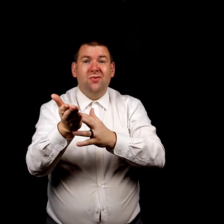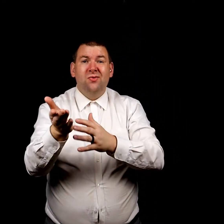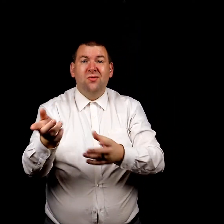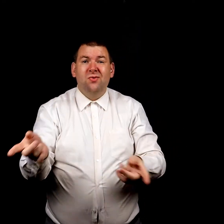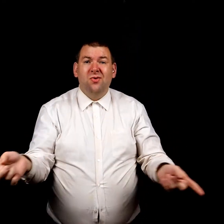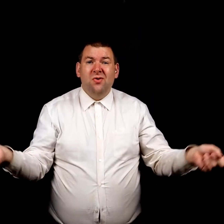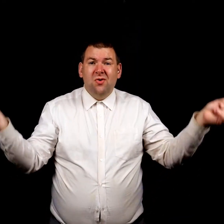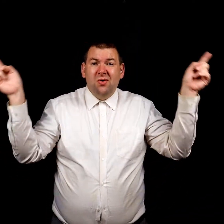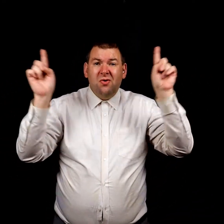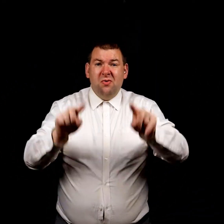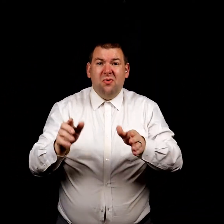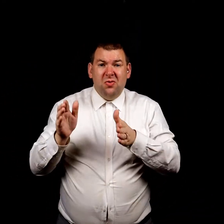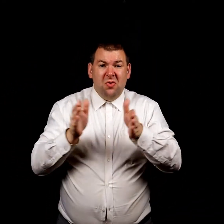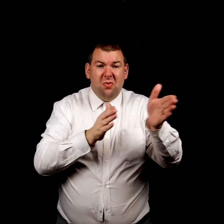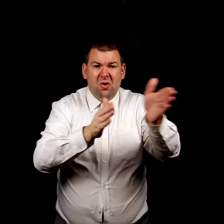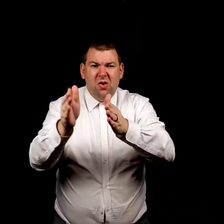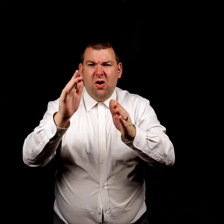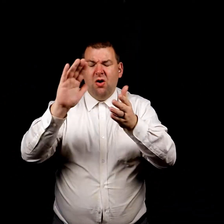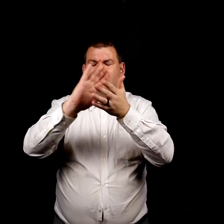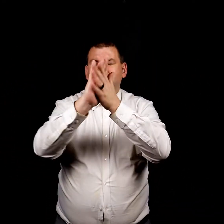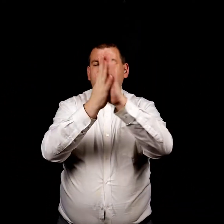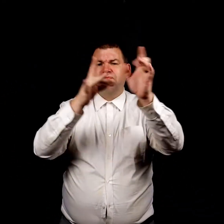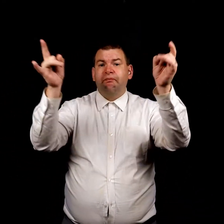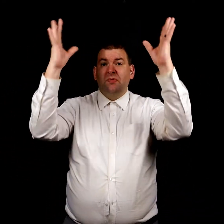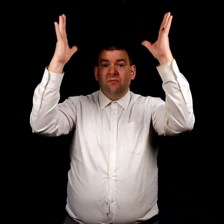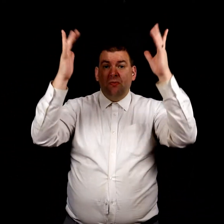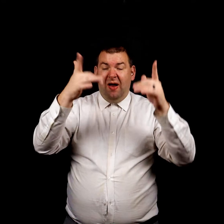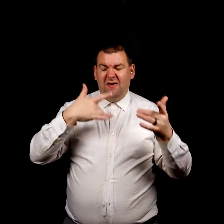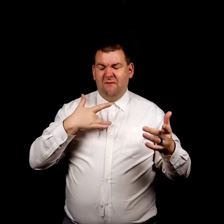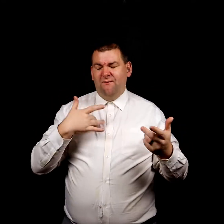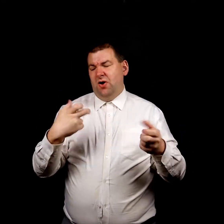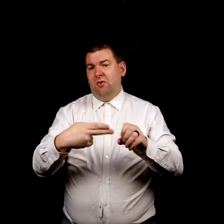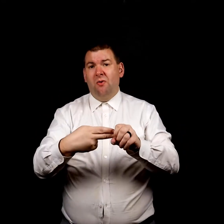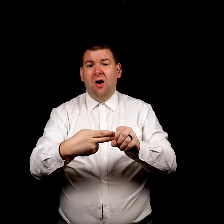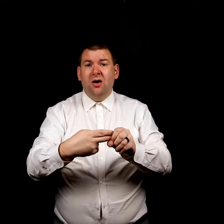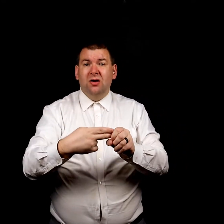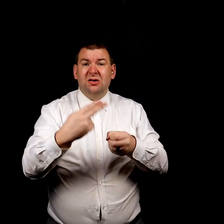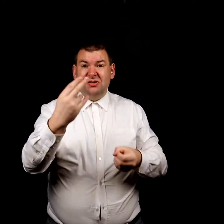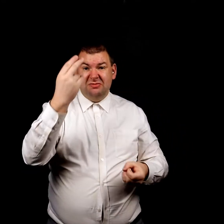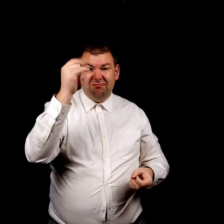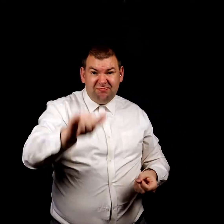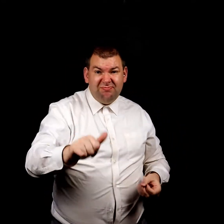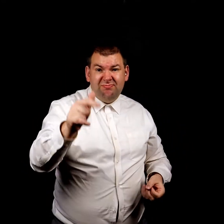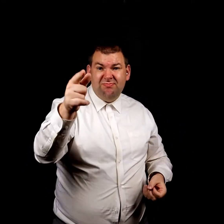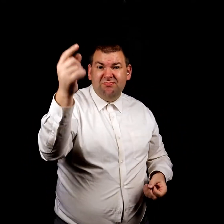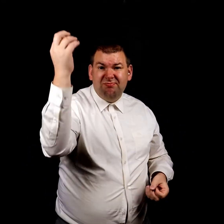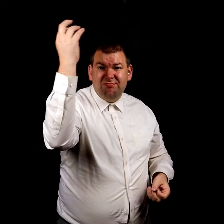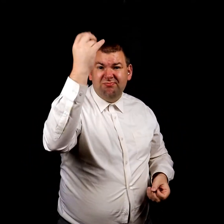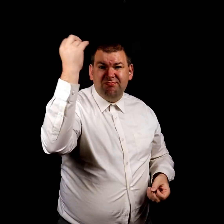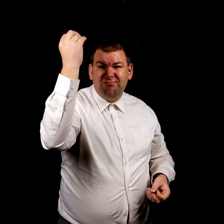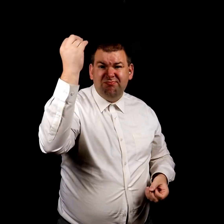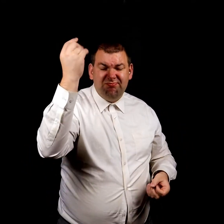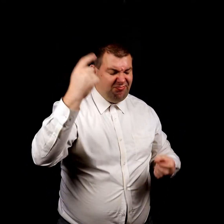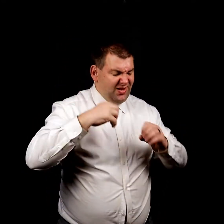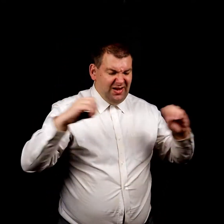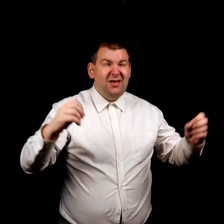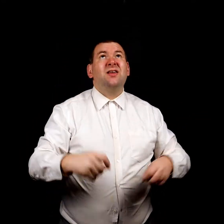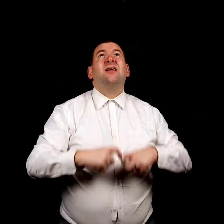When the road is long and you want to quit, cause you think you've got nothing